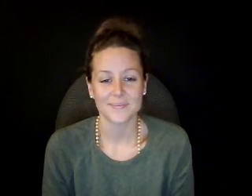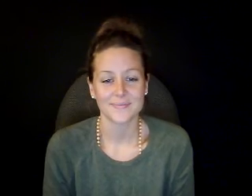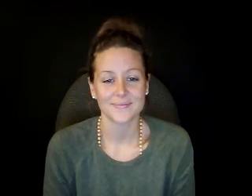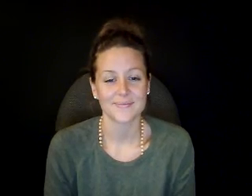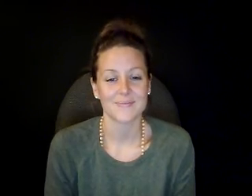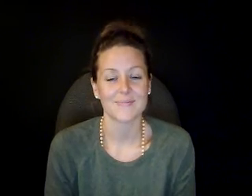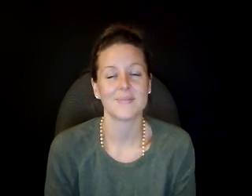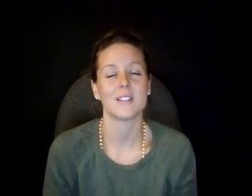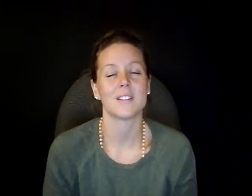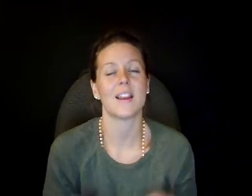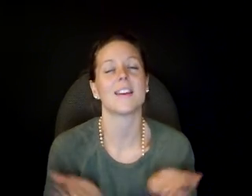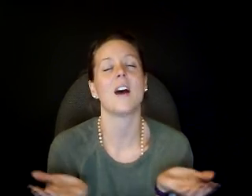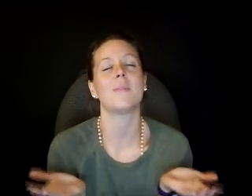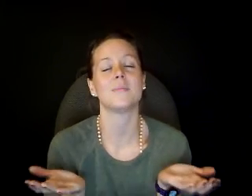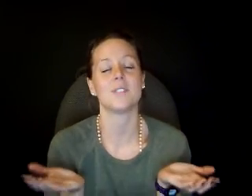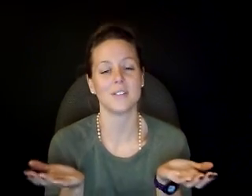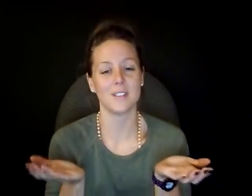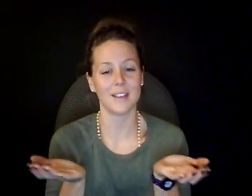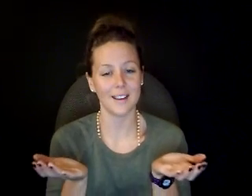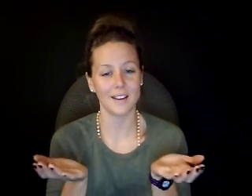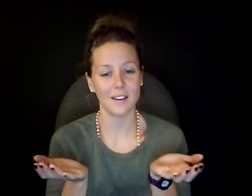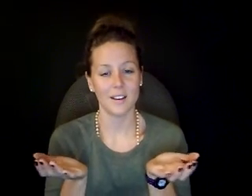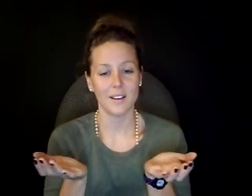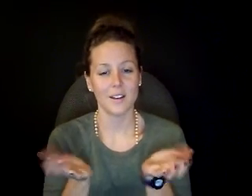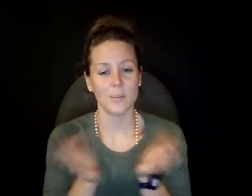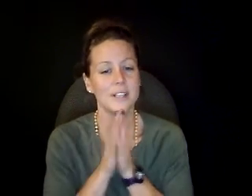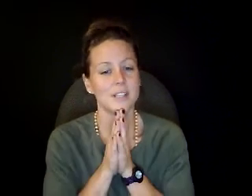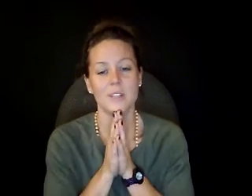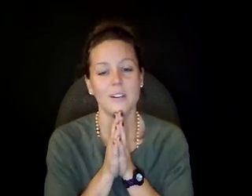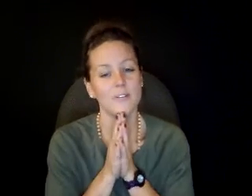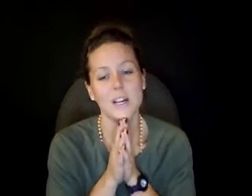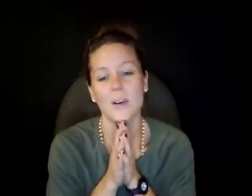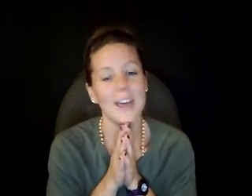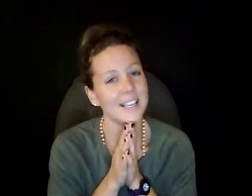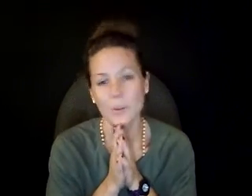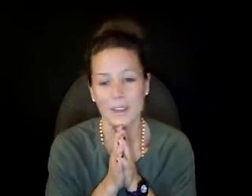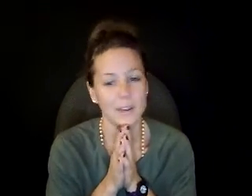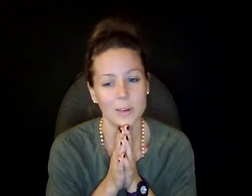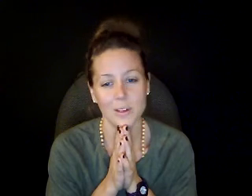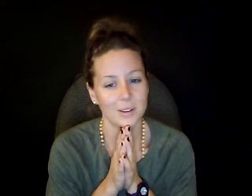Father, I come to you today because I would not follow any way but yours.